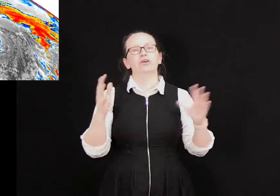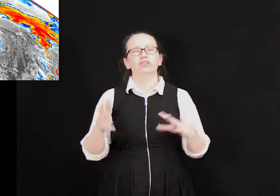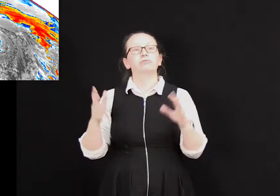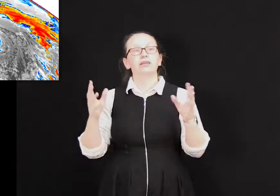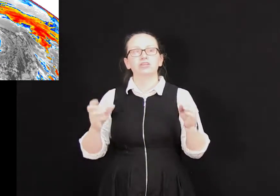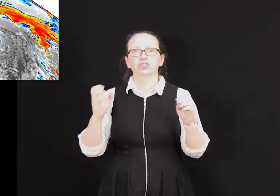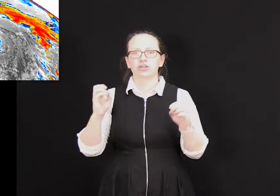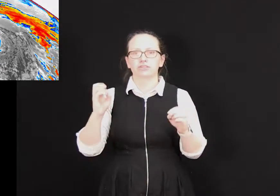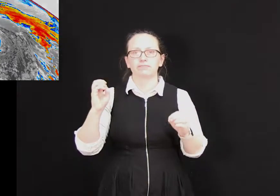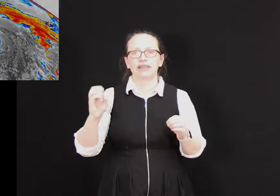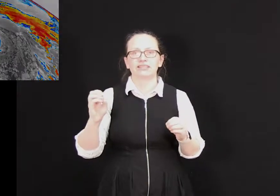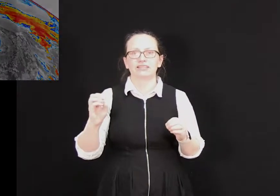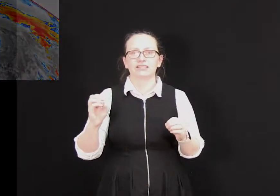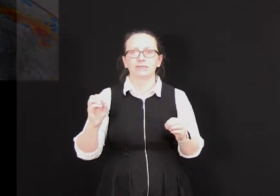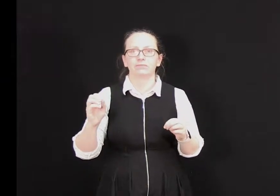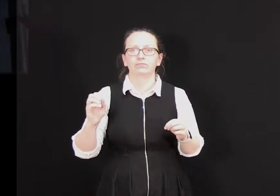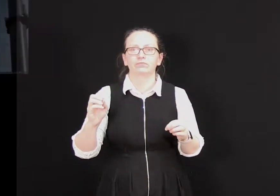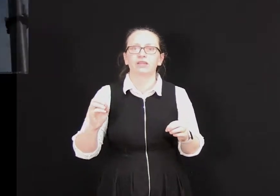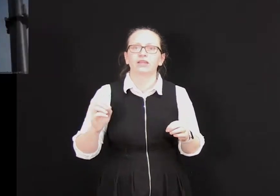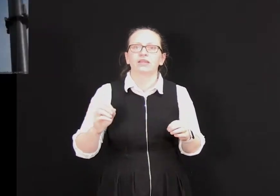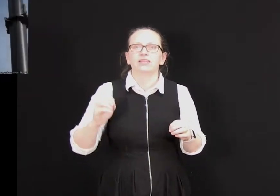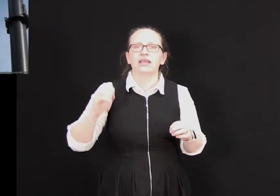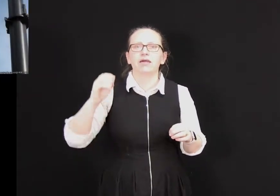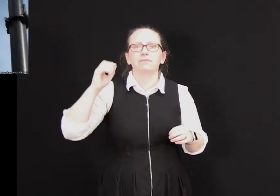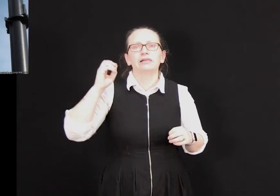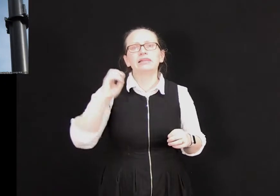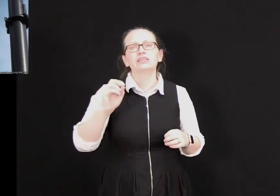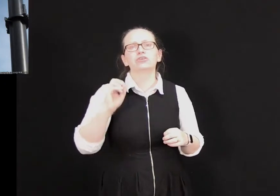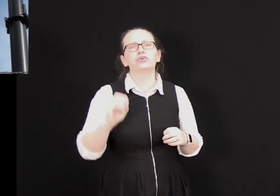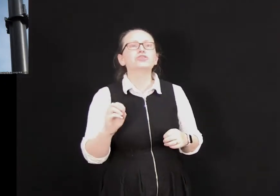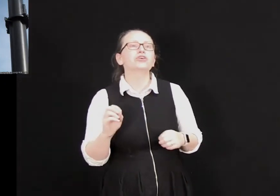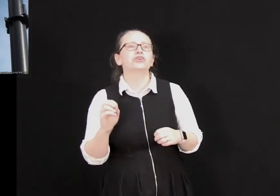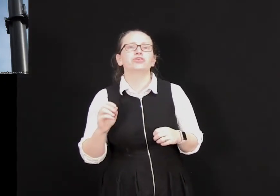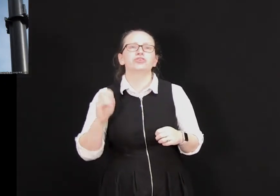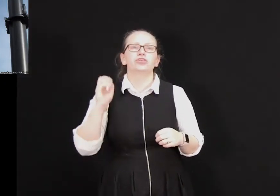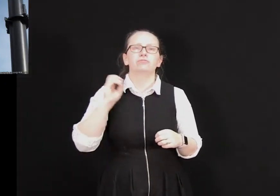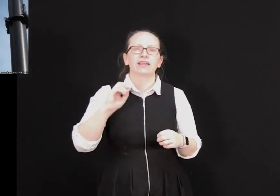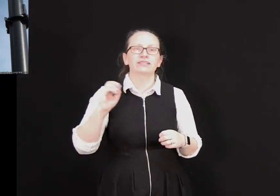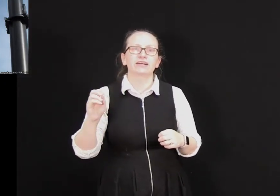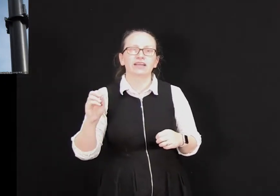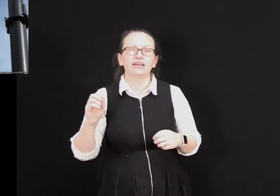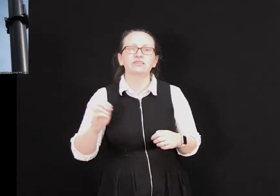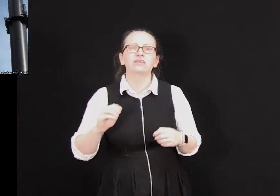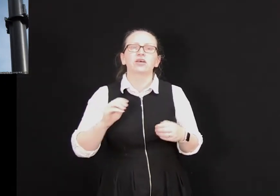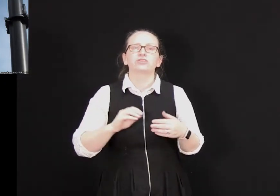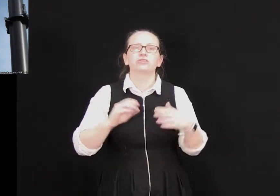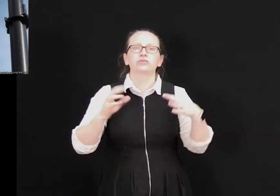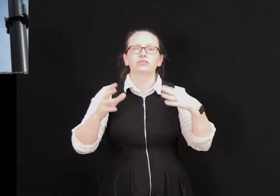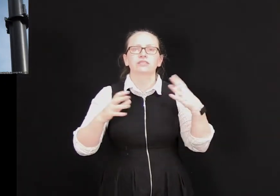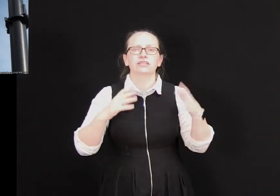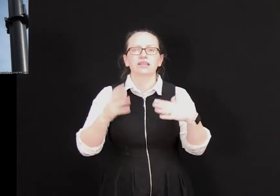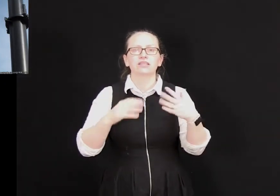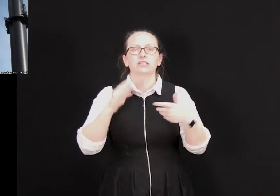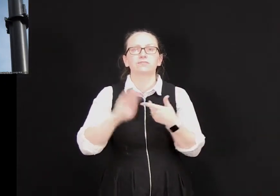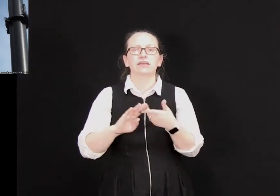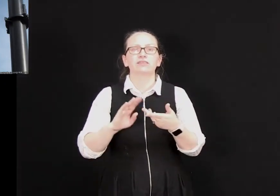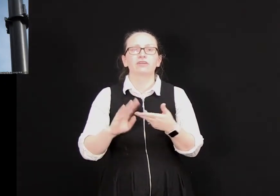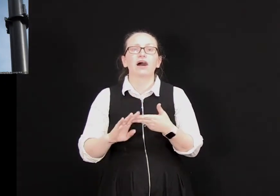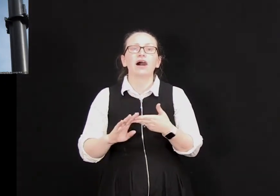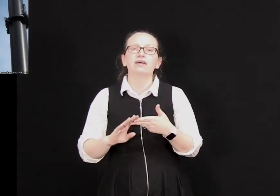going to reach certain places. Now police also use radar guns to detect the speed of cars